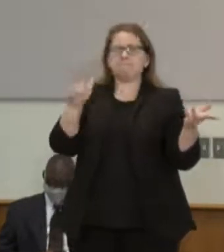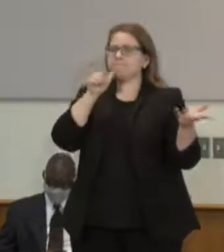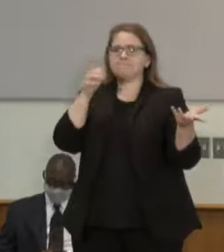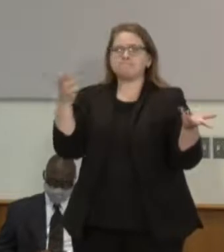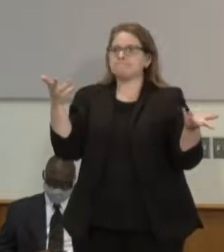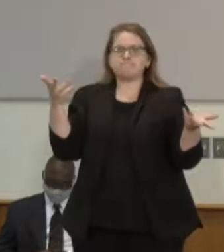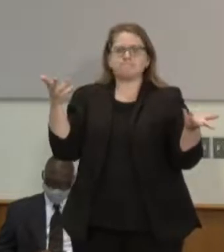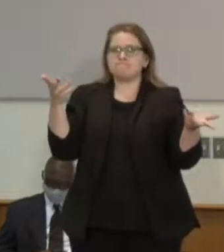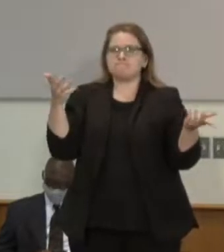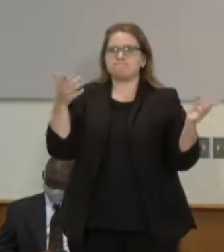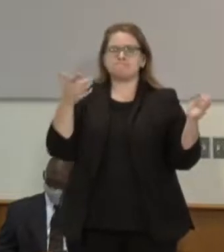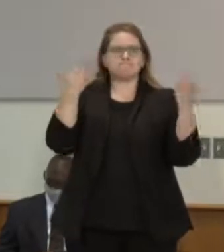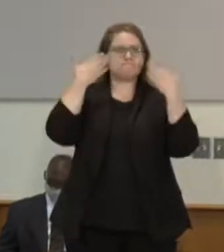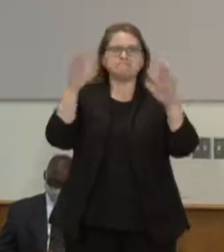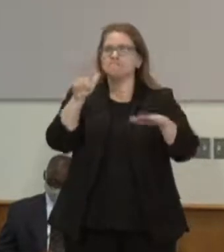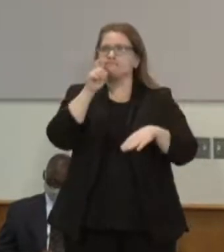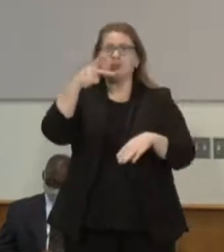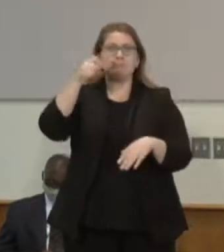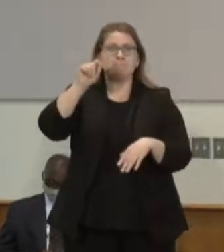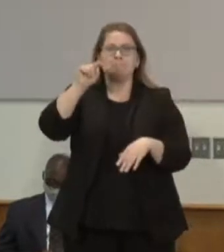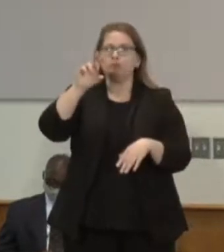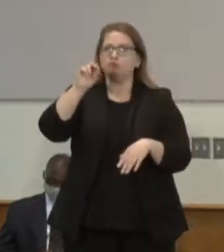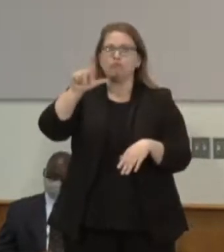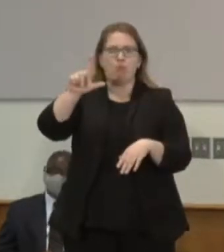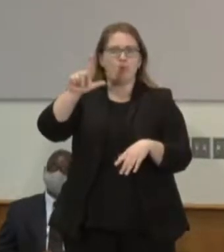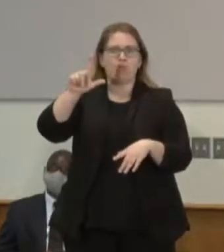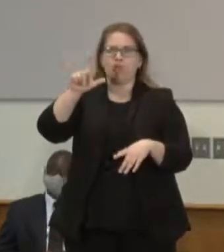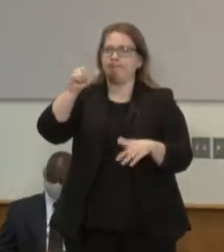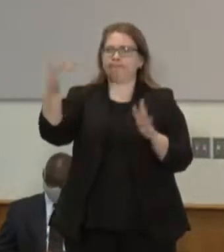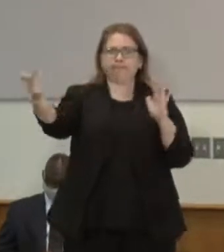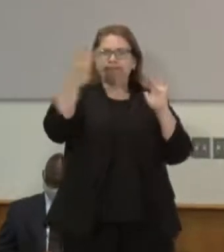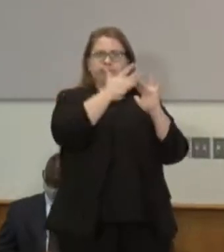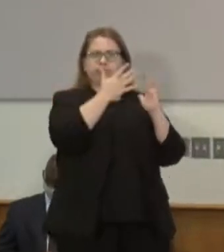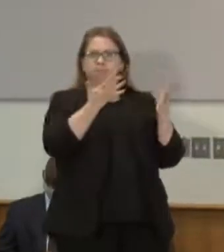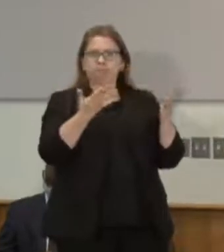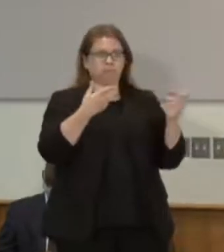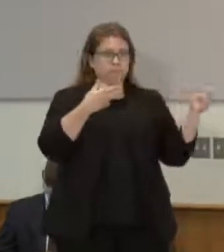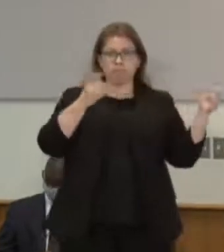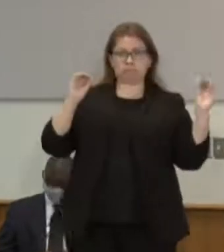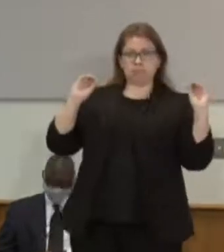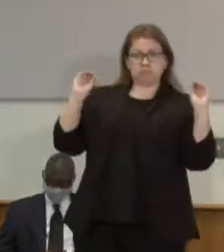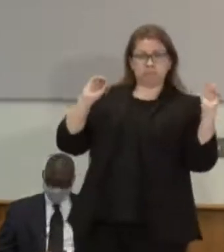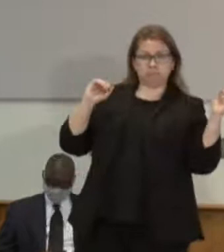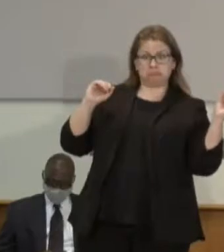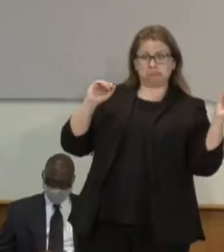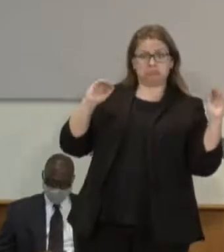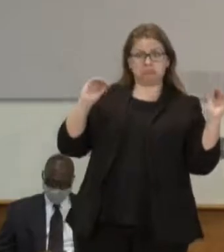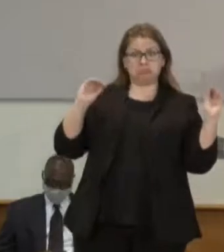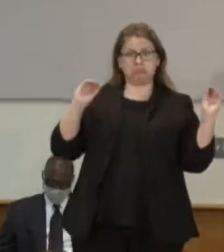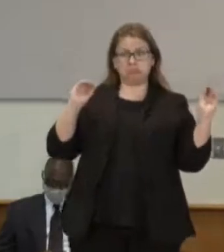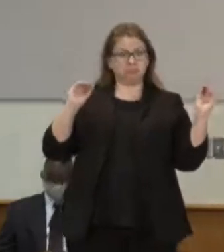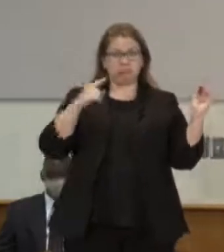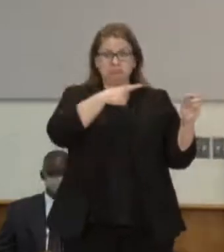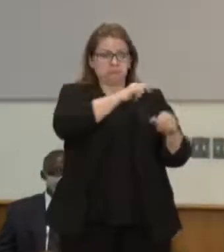in charge was at the time do you have any input in that commissioner you can talk